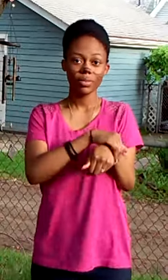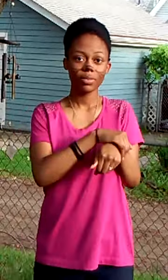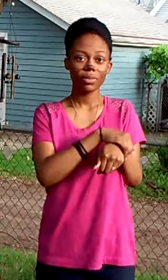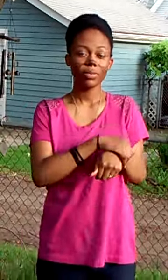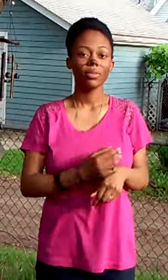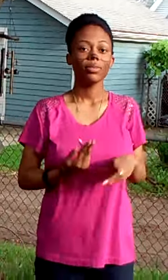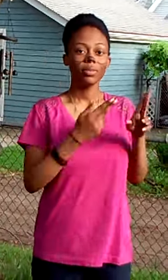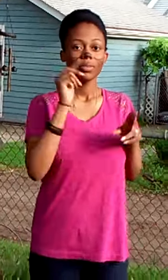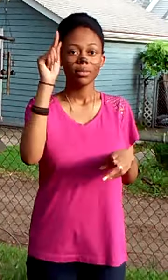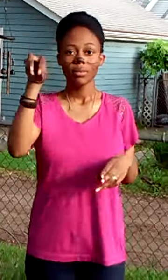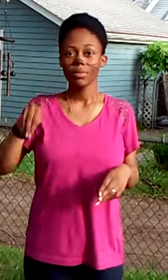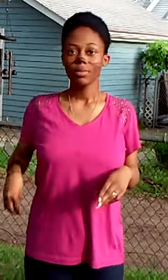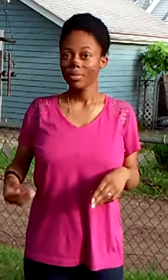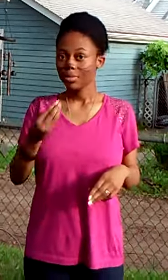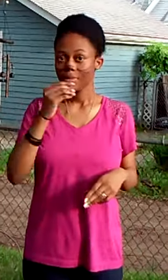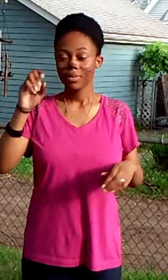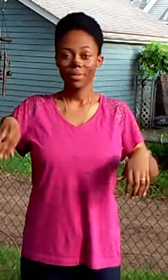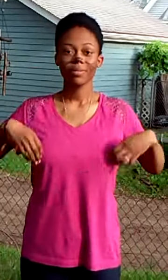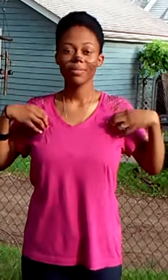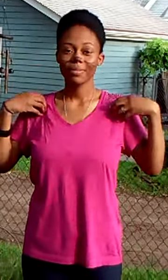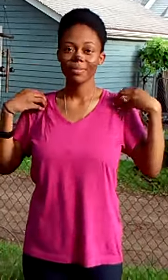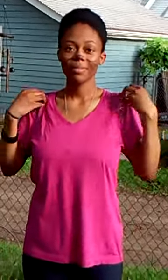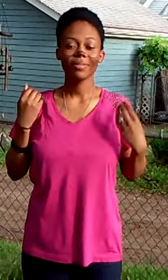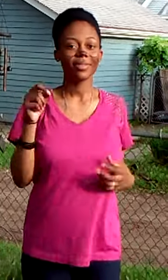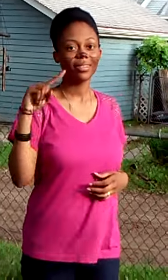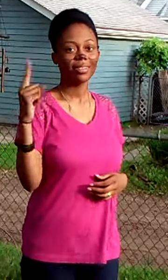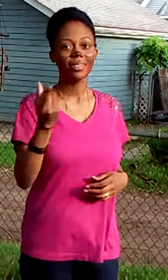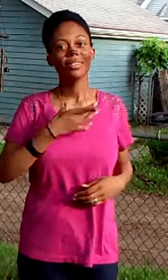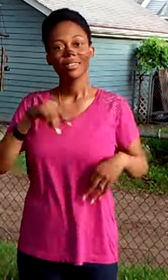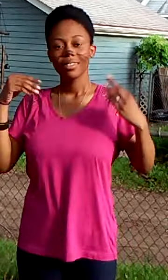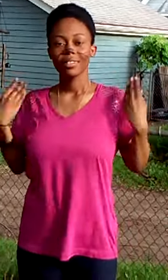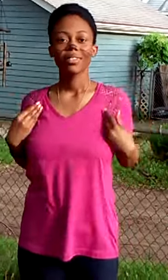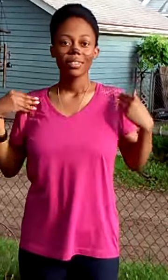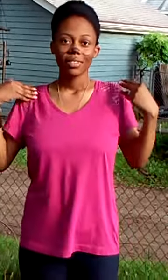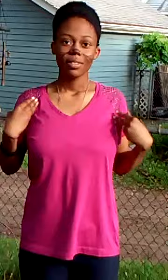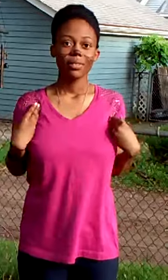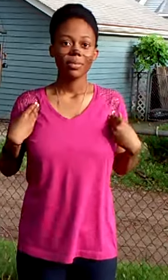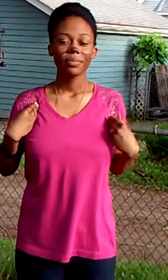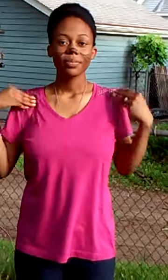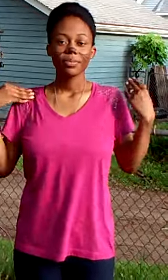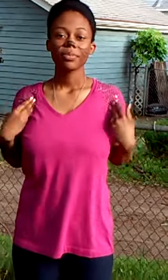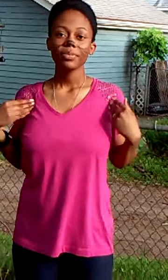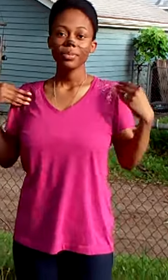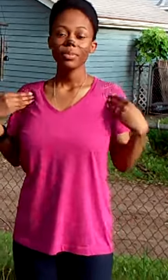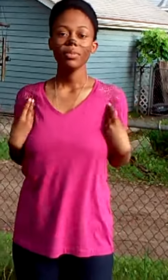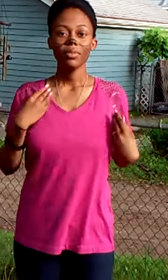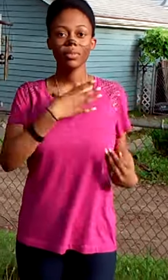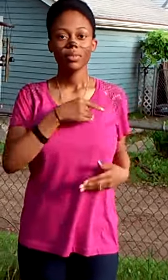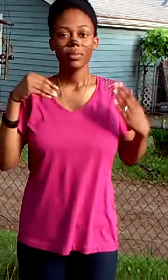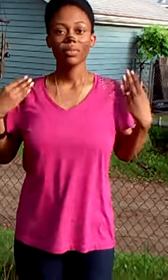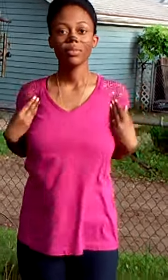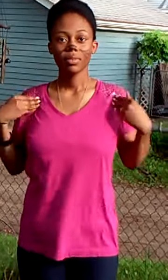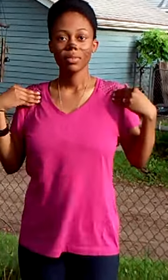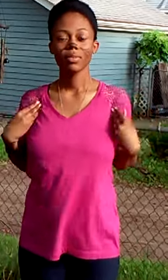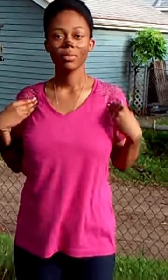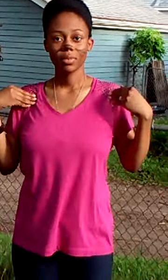tonight, hunt you down, eat you alive Just like animals, animals, like animals,